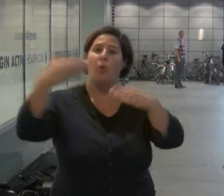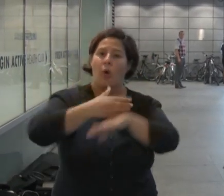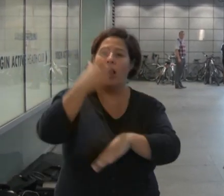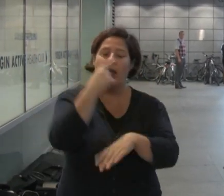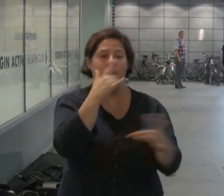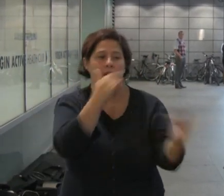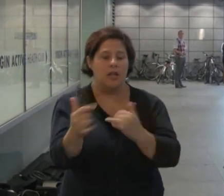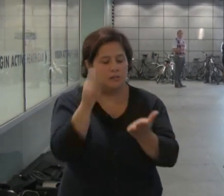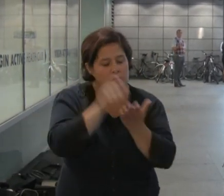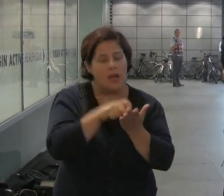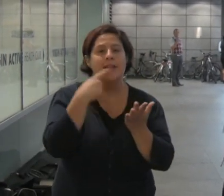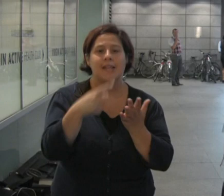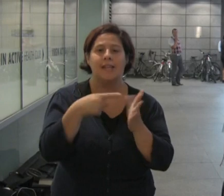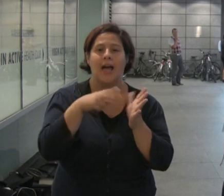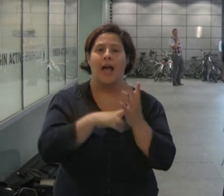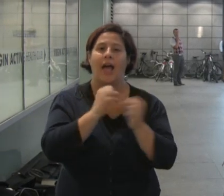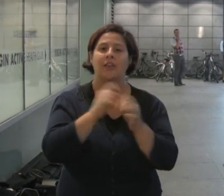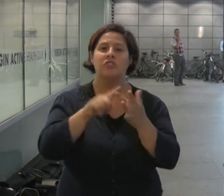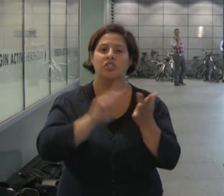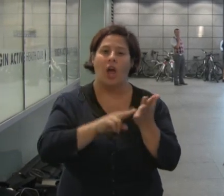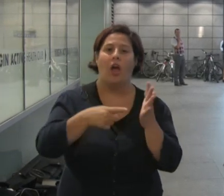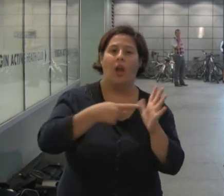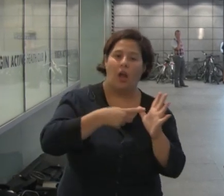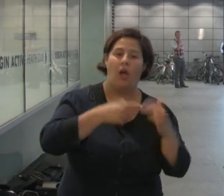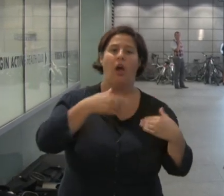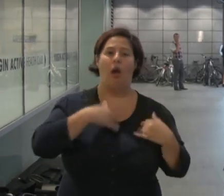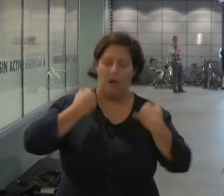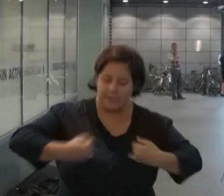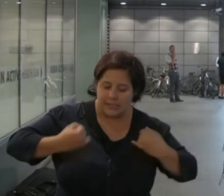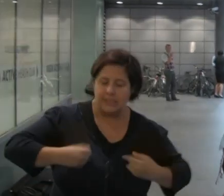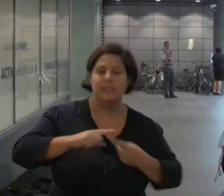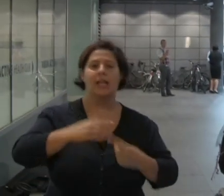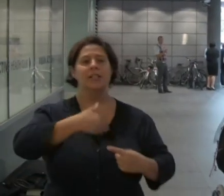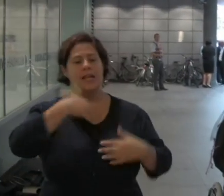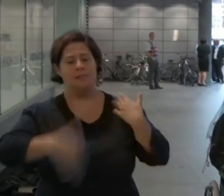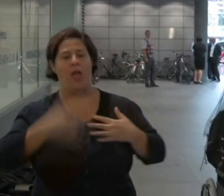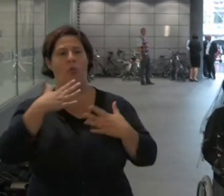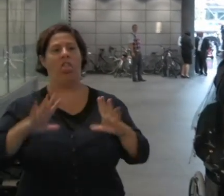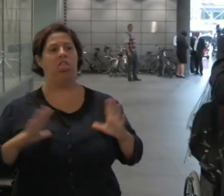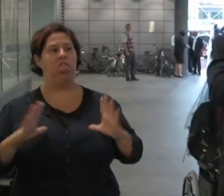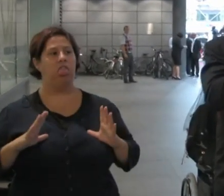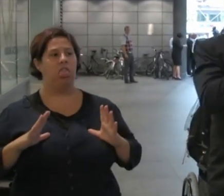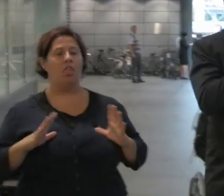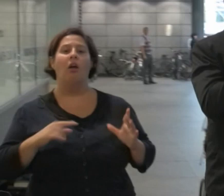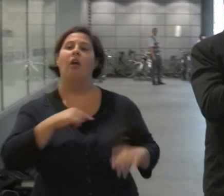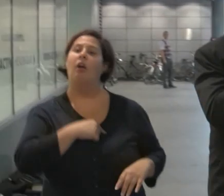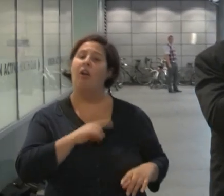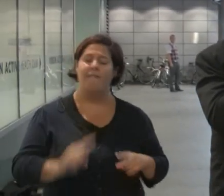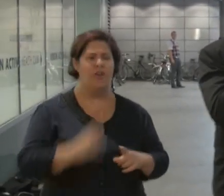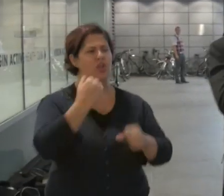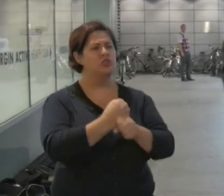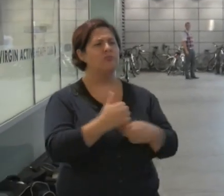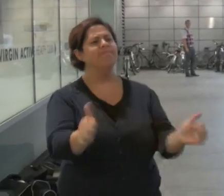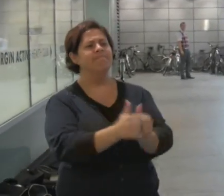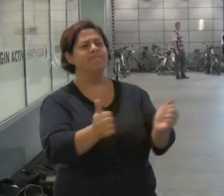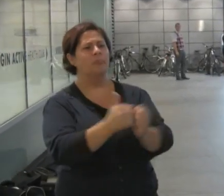they noted that he had angina, heart disease and chest pain, even when resting. At first George was found fit for